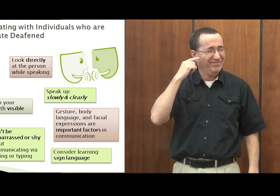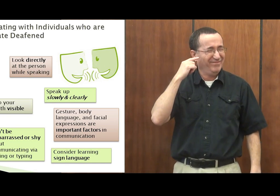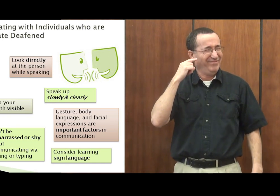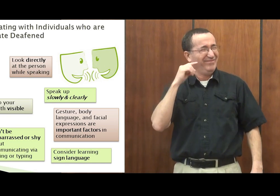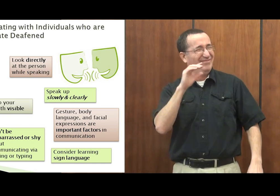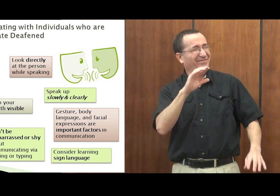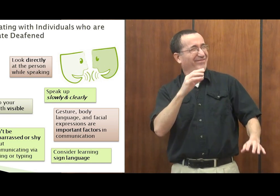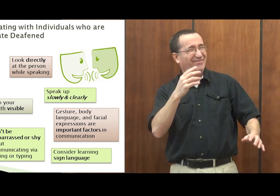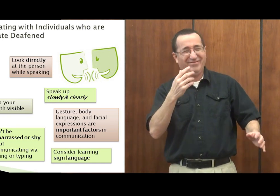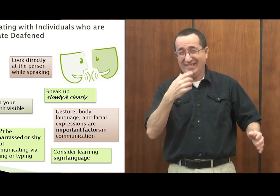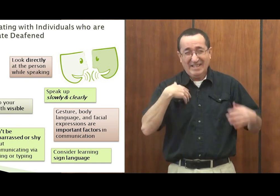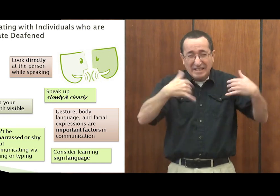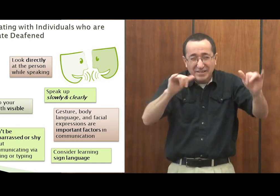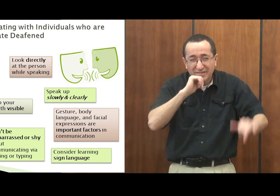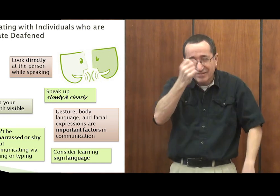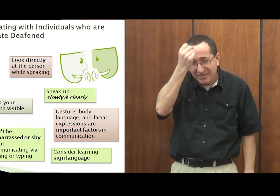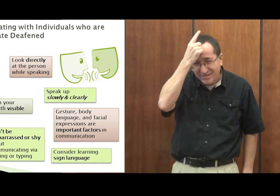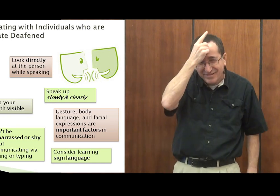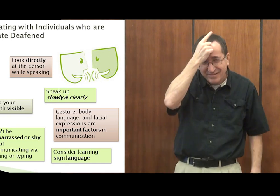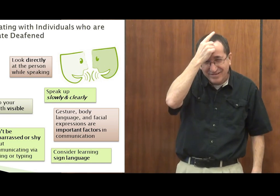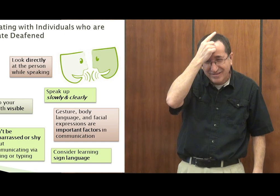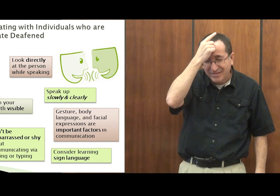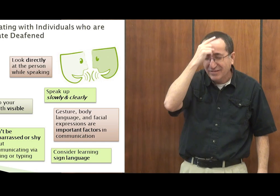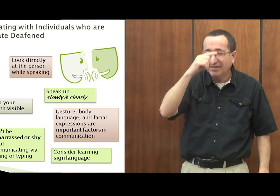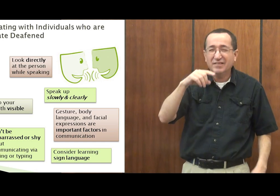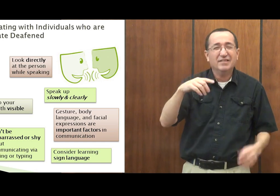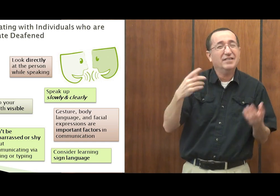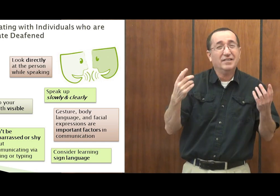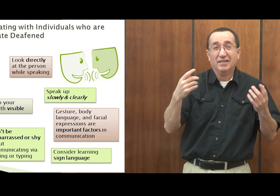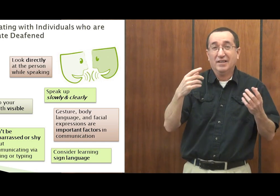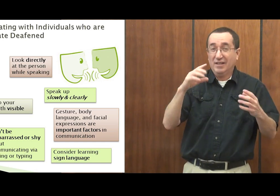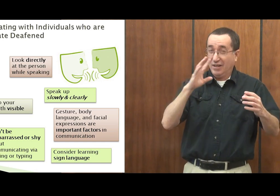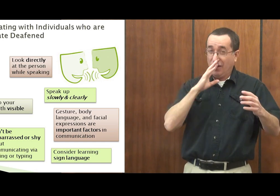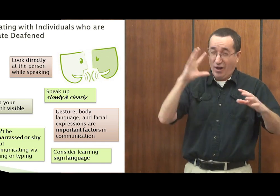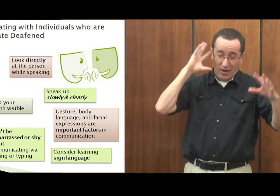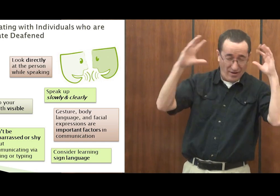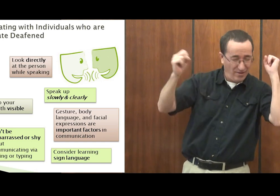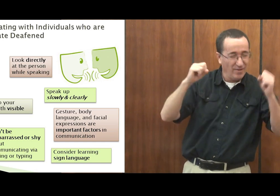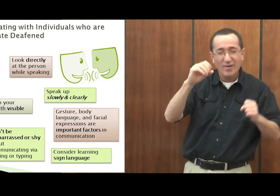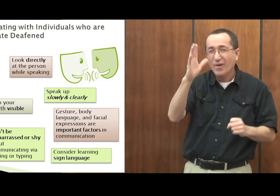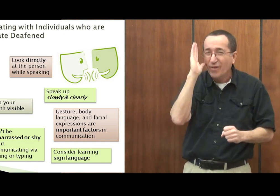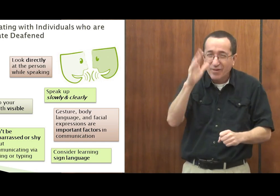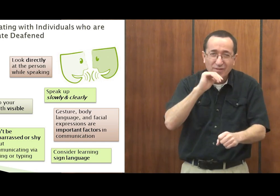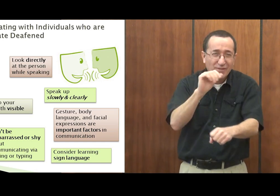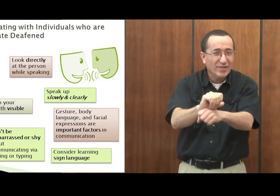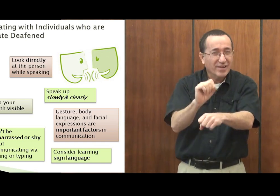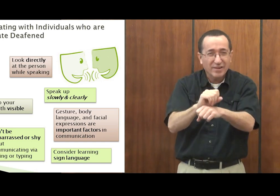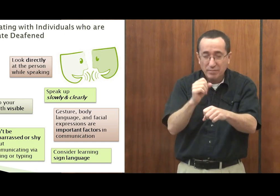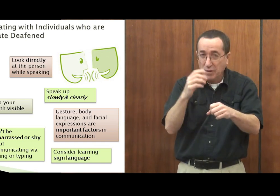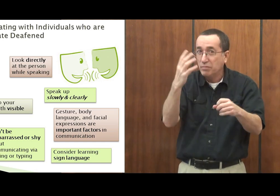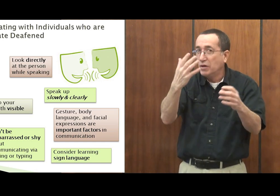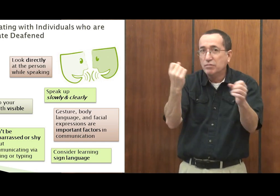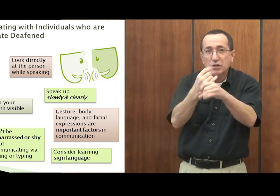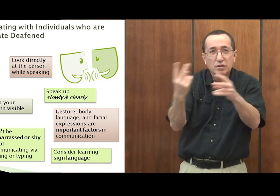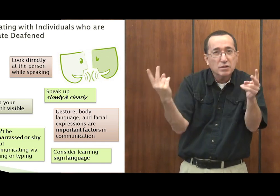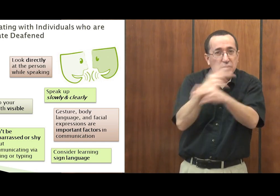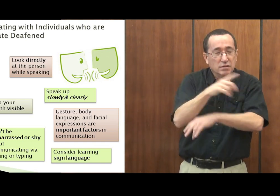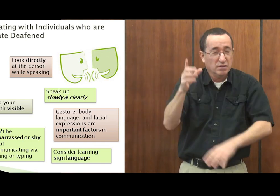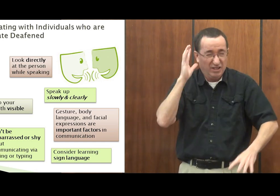why are you yelling? I still don't understand you. The louder you talk is not going to help. It